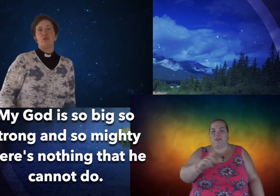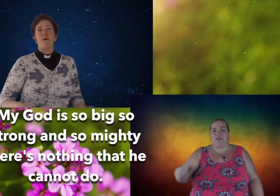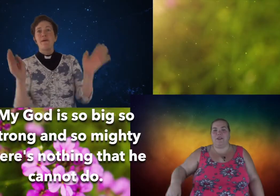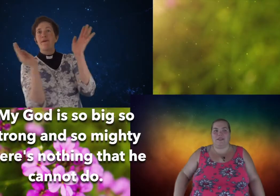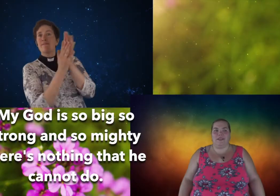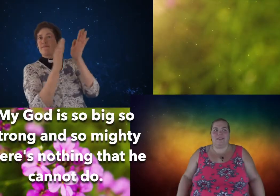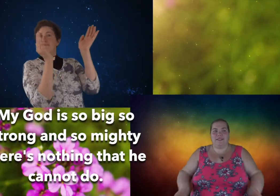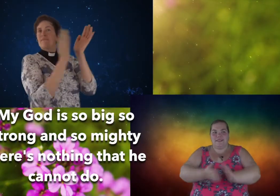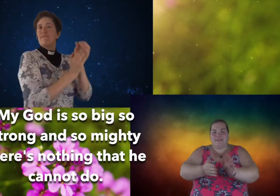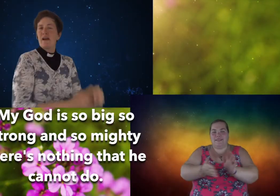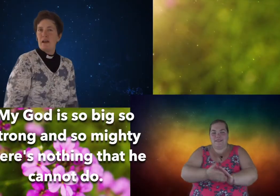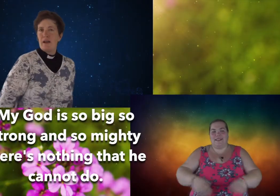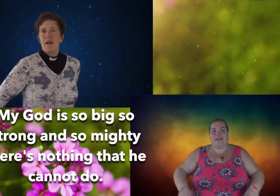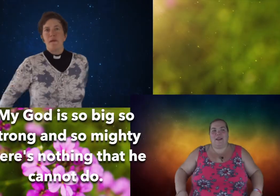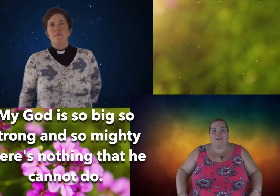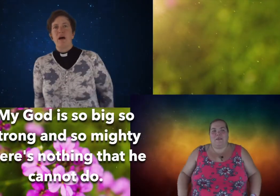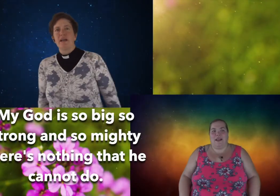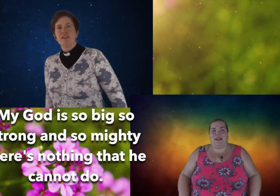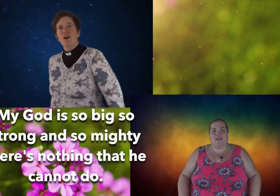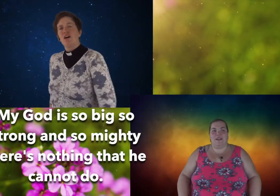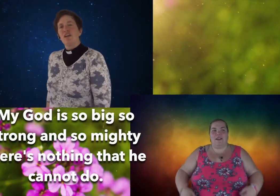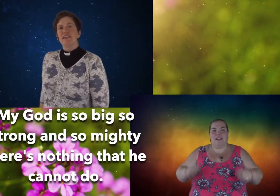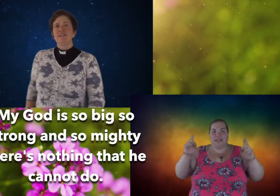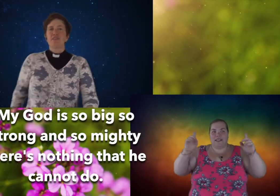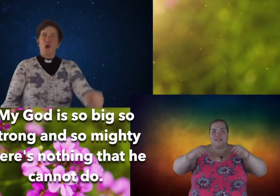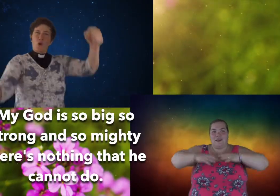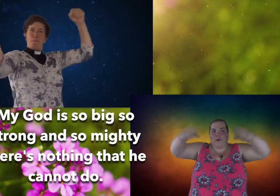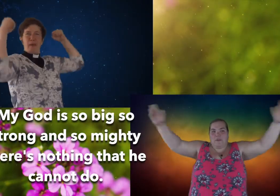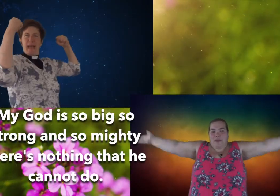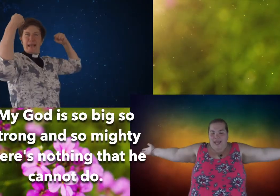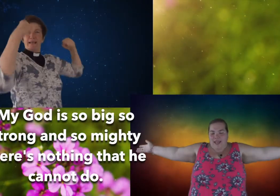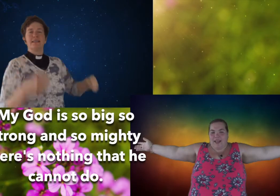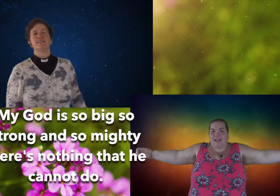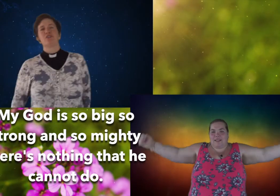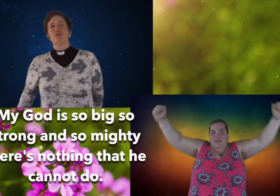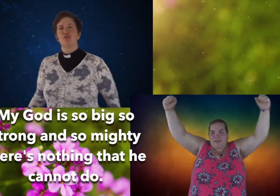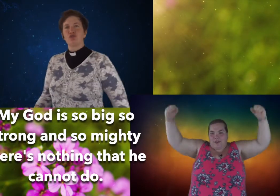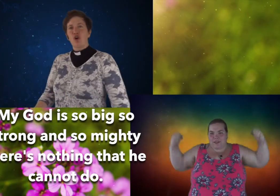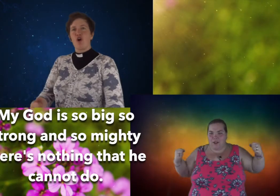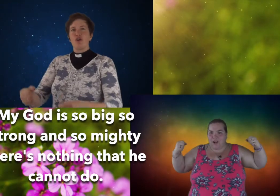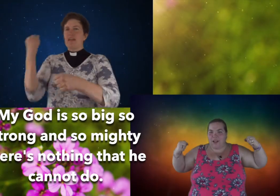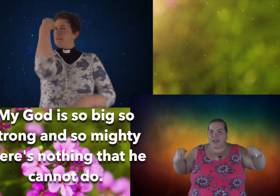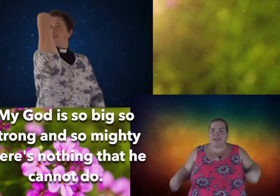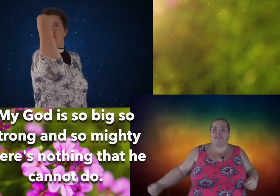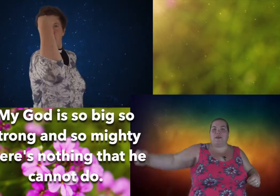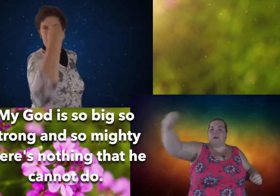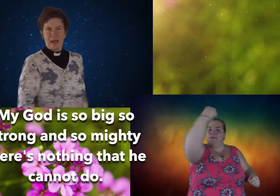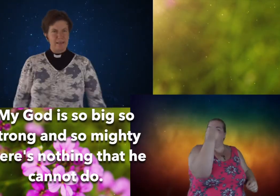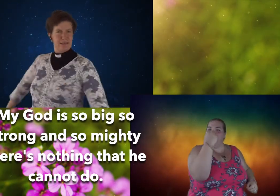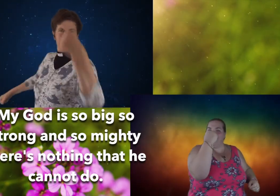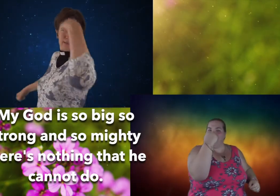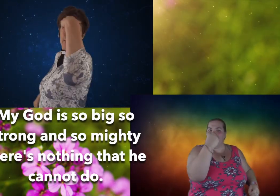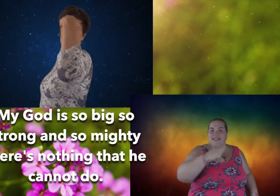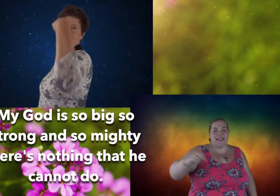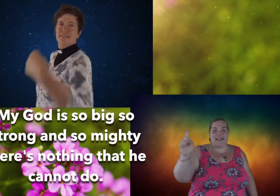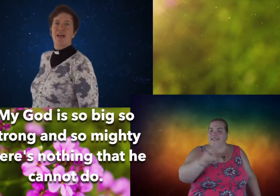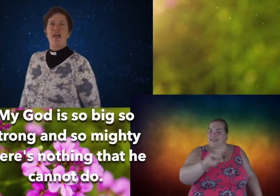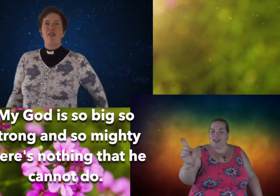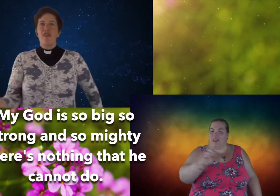my god is so big so strong and so mighty there's nothing